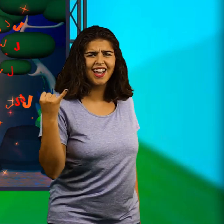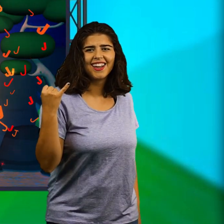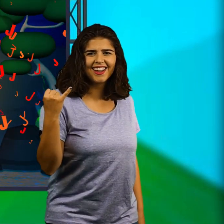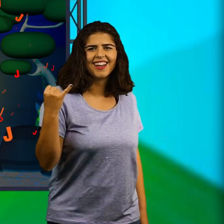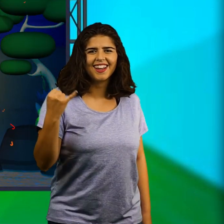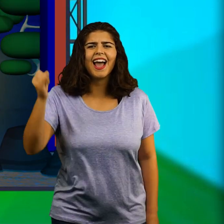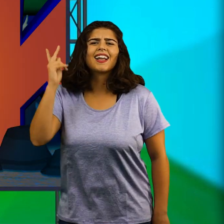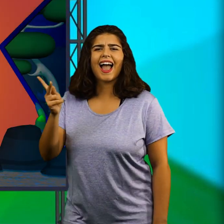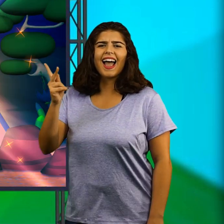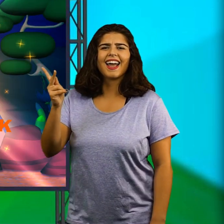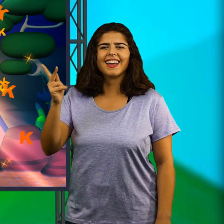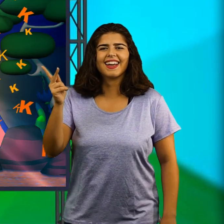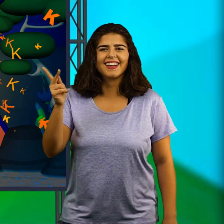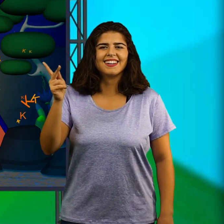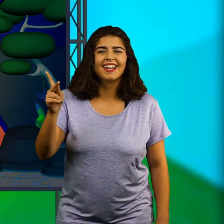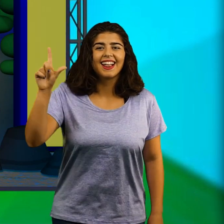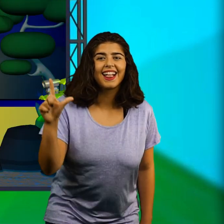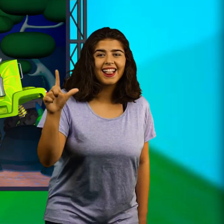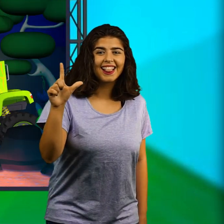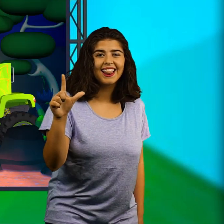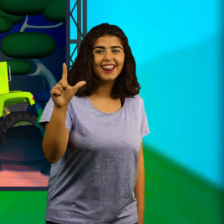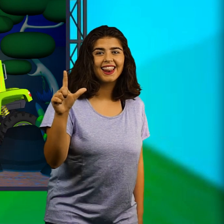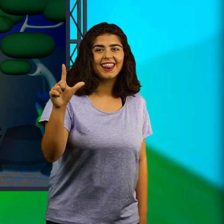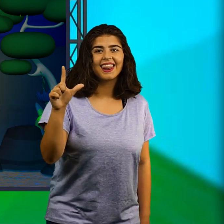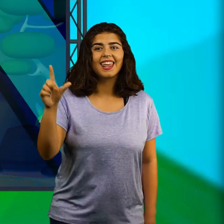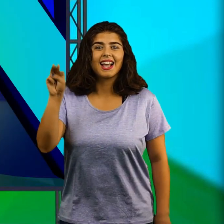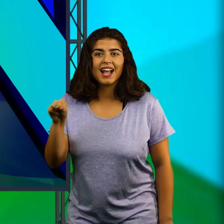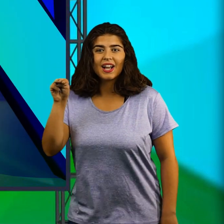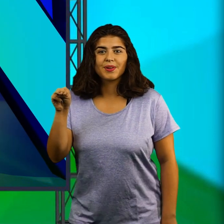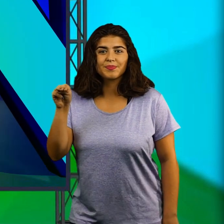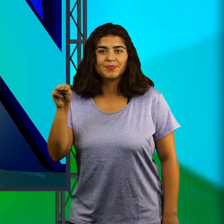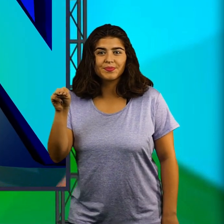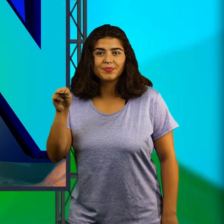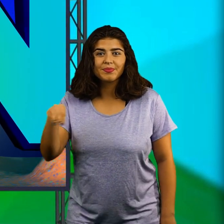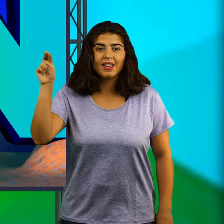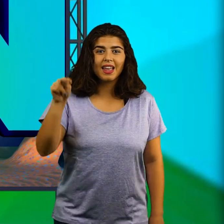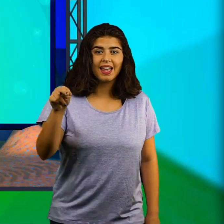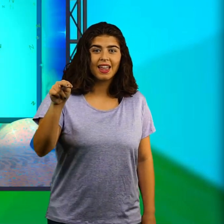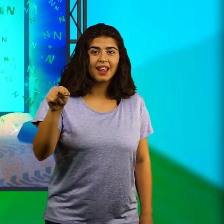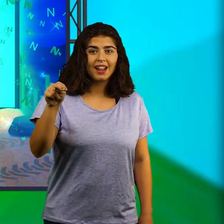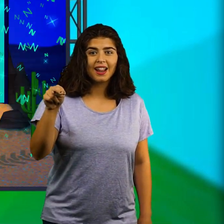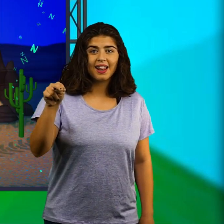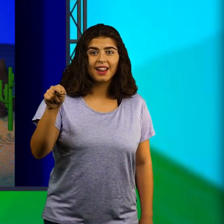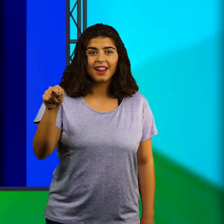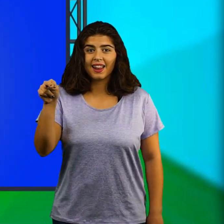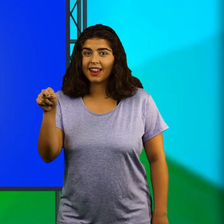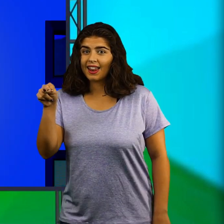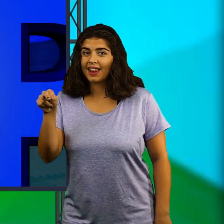K L M M N O